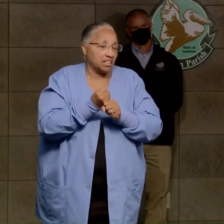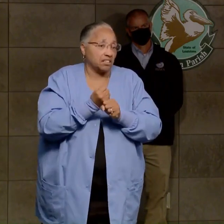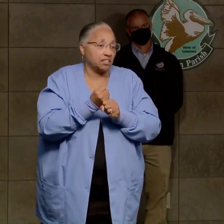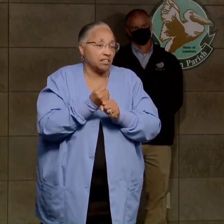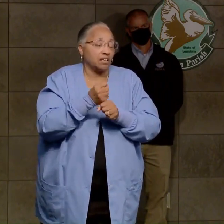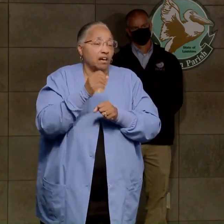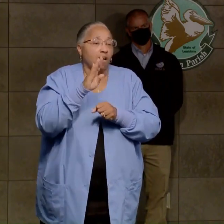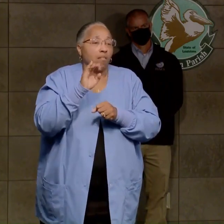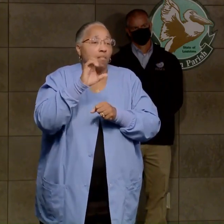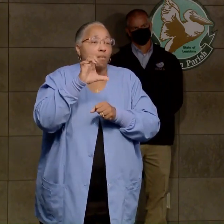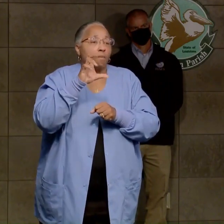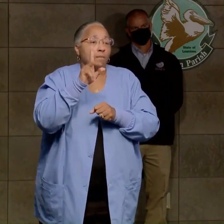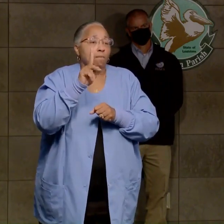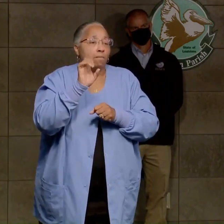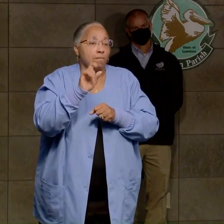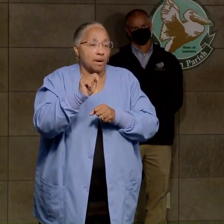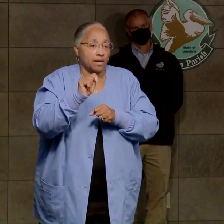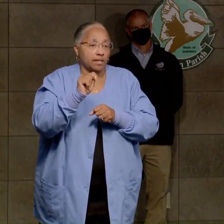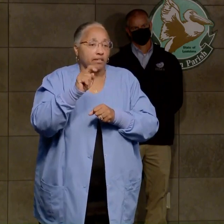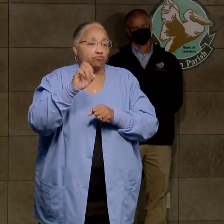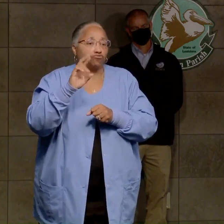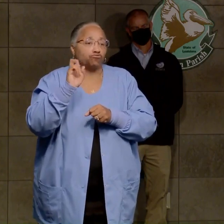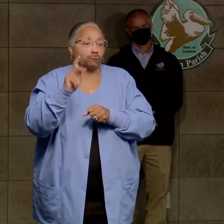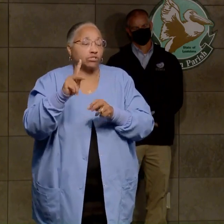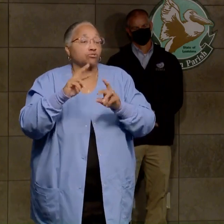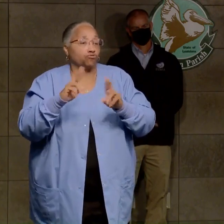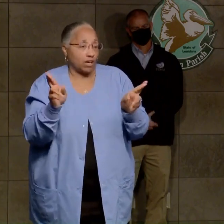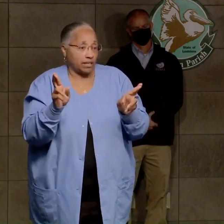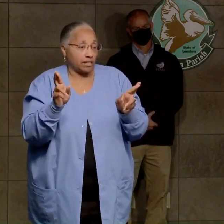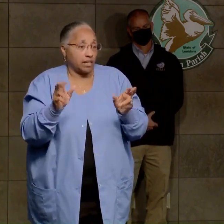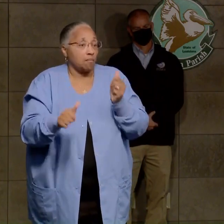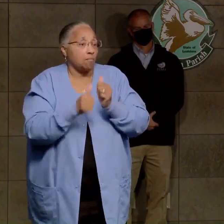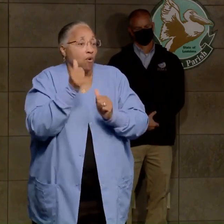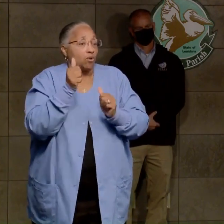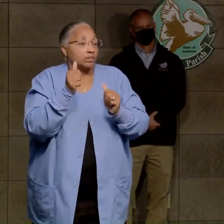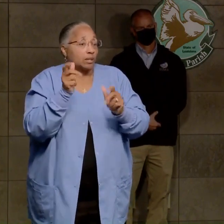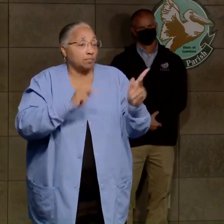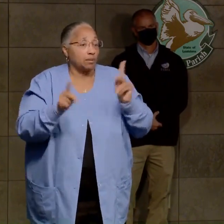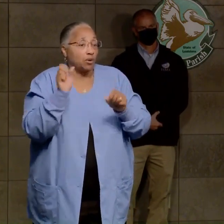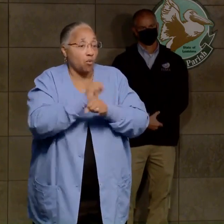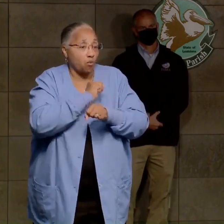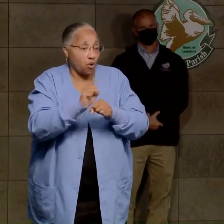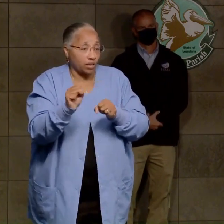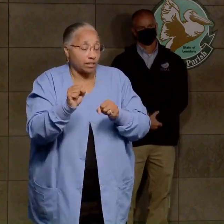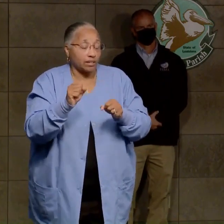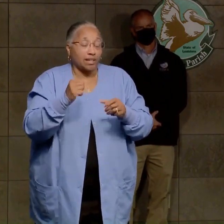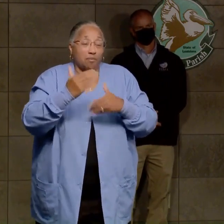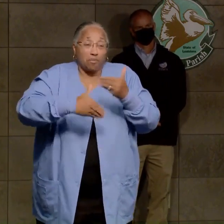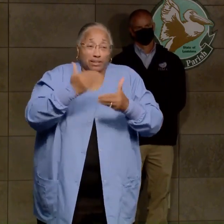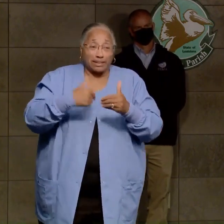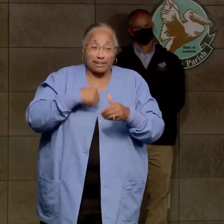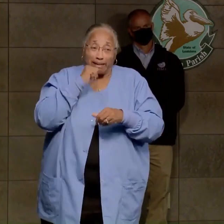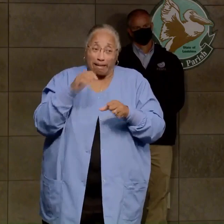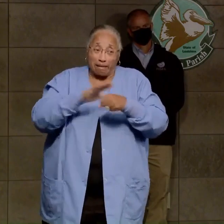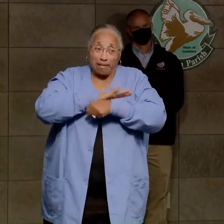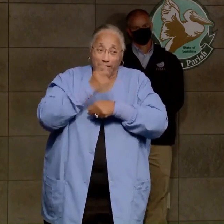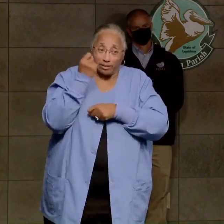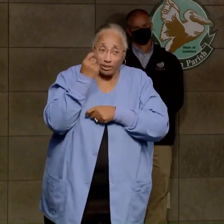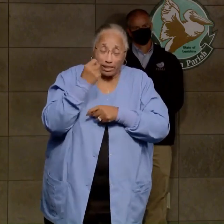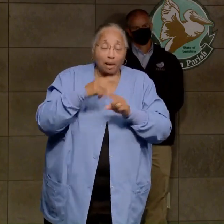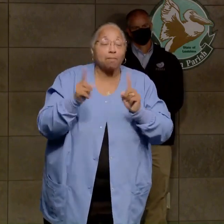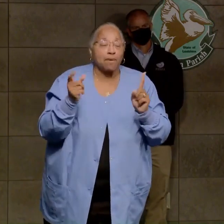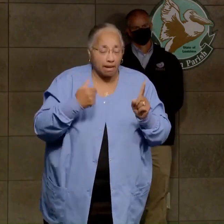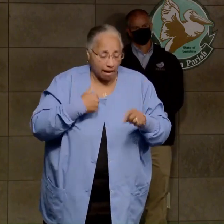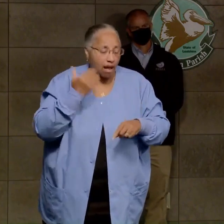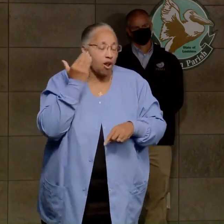to get the most number of people on as quickly as possible. That's not a process that I understand. But I certainly know